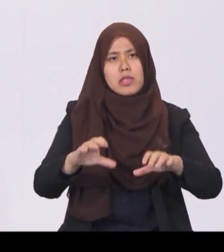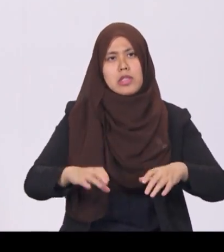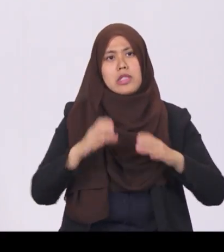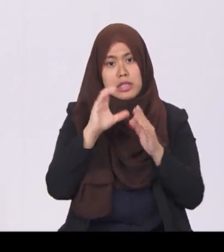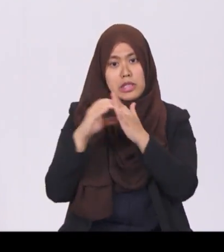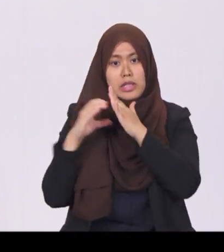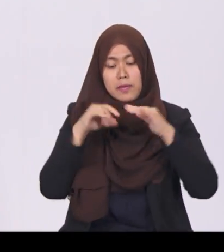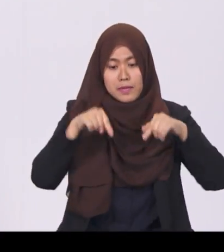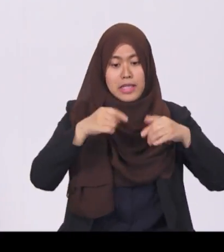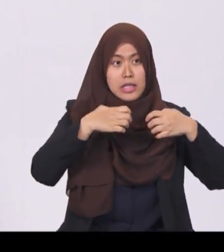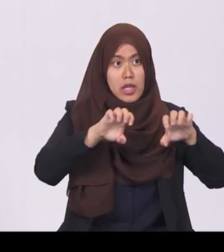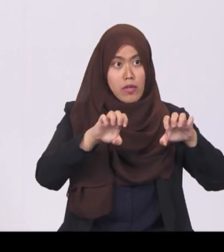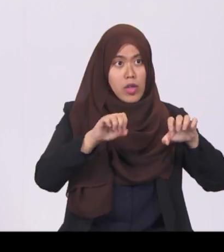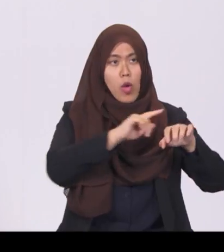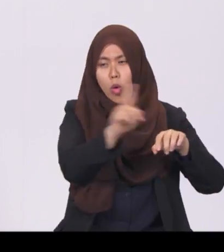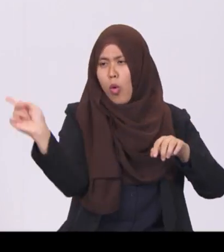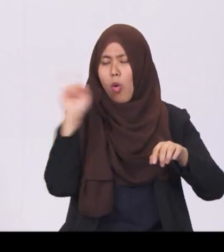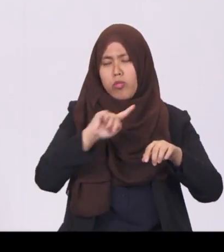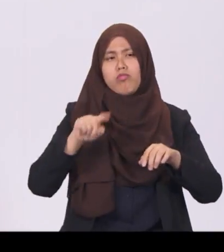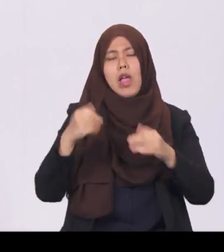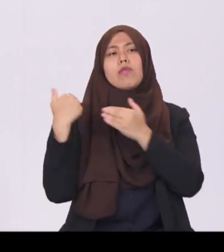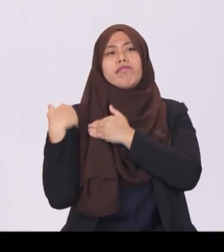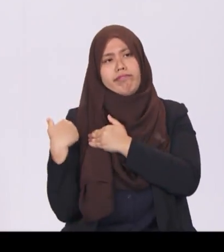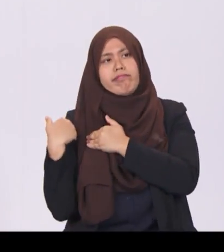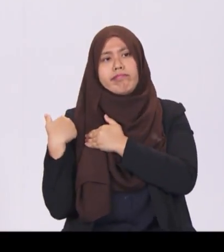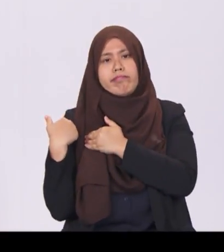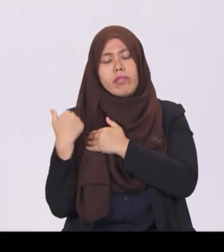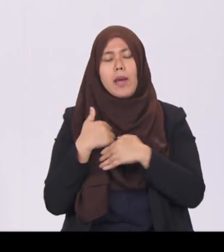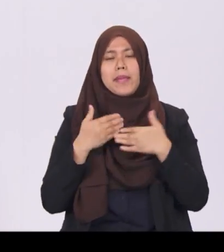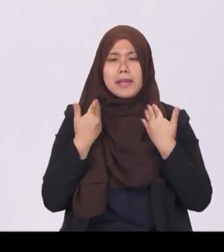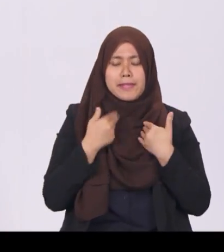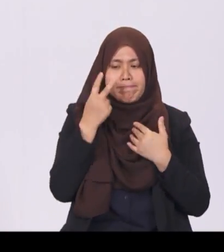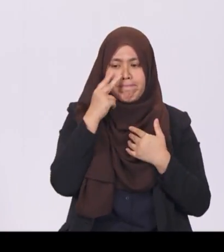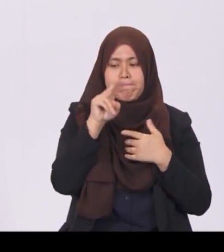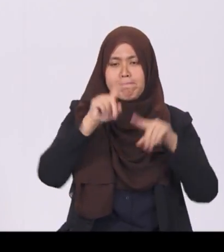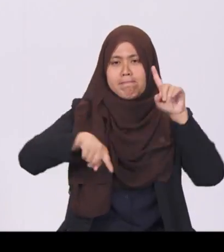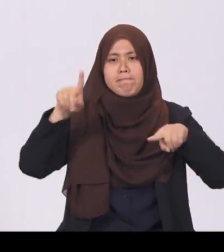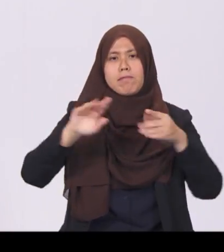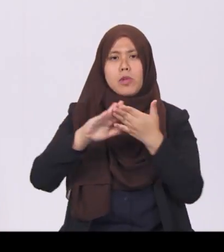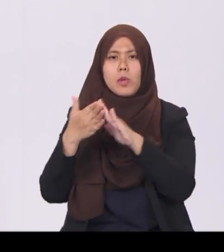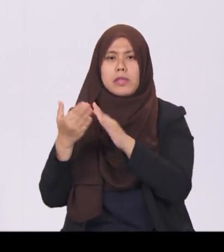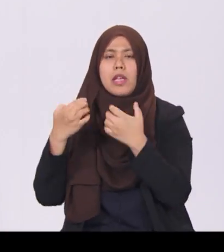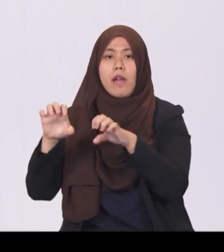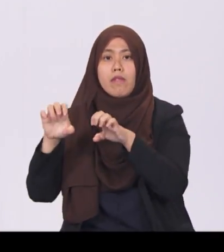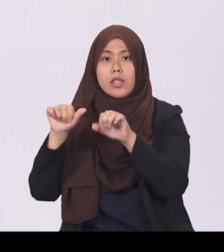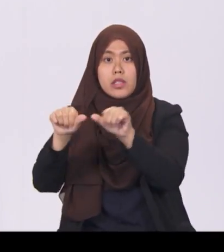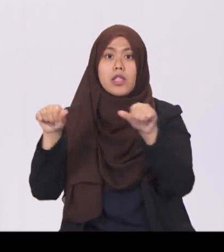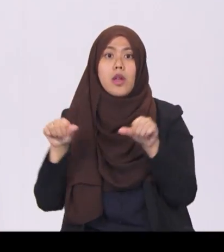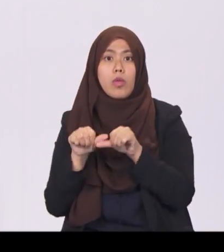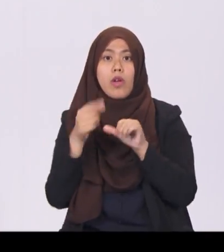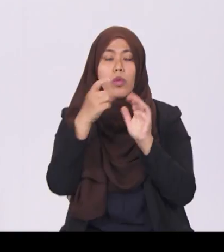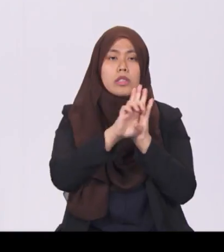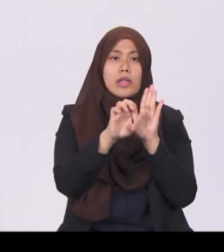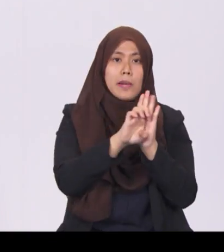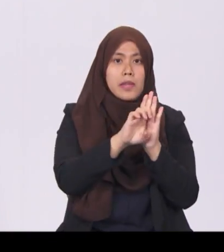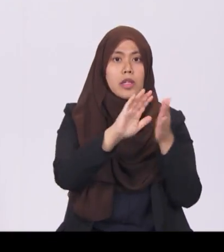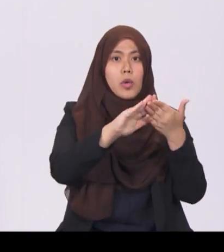I am heartened to see various community efforts in this area. For instance, the Community in Bloom movement